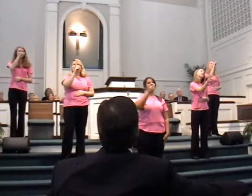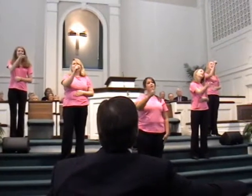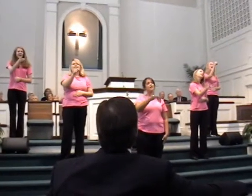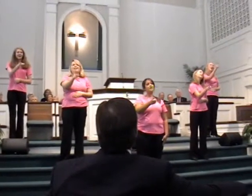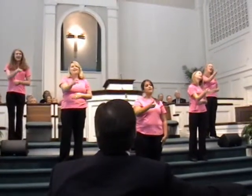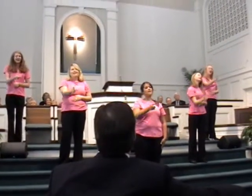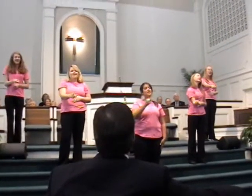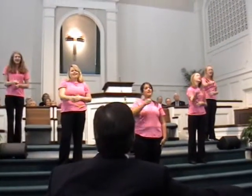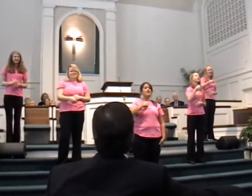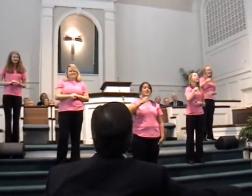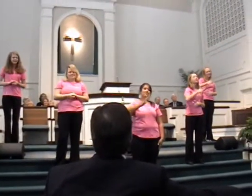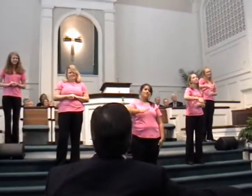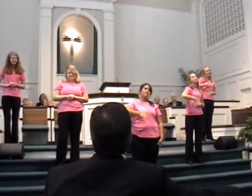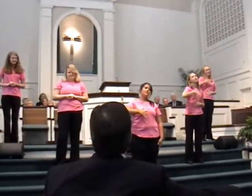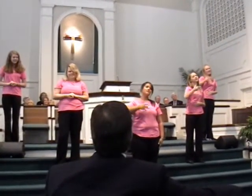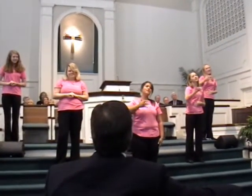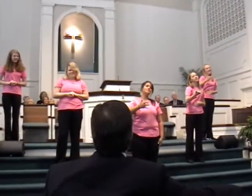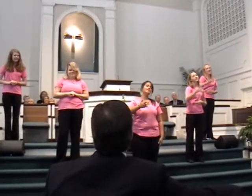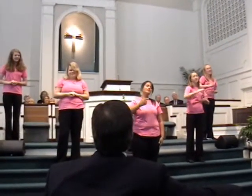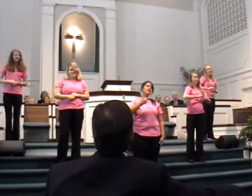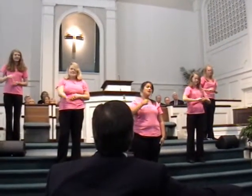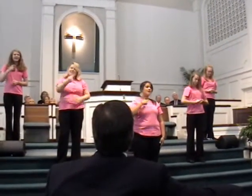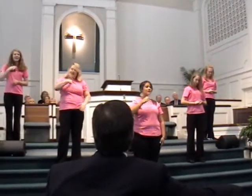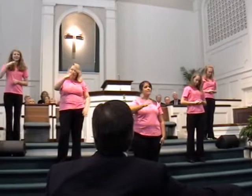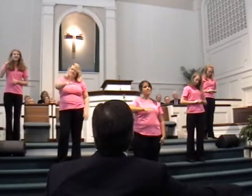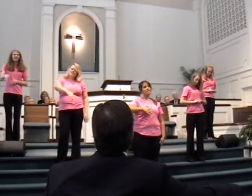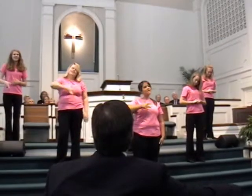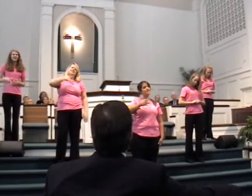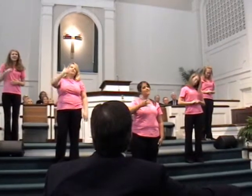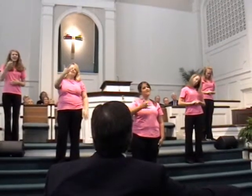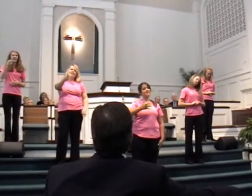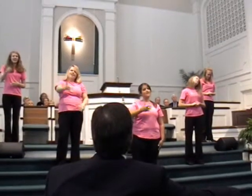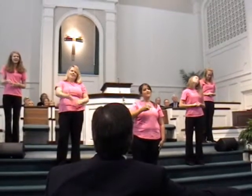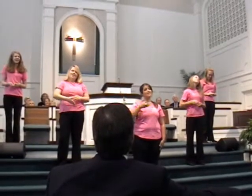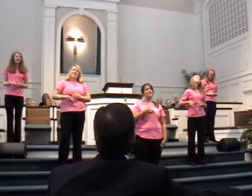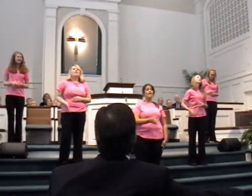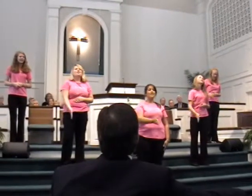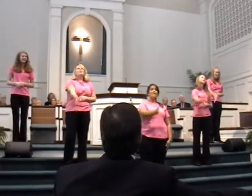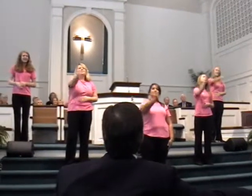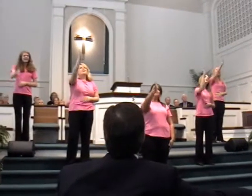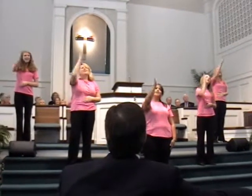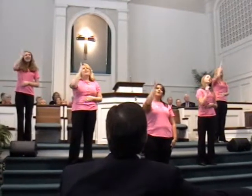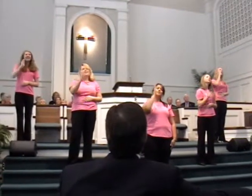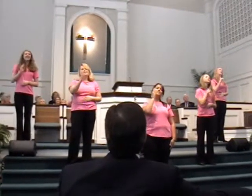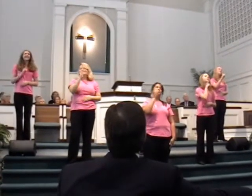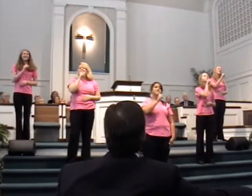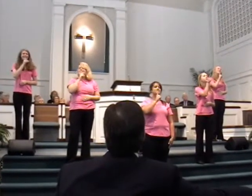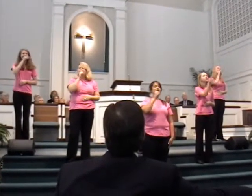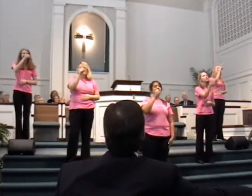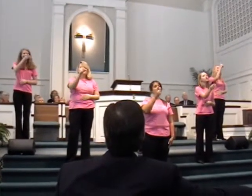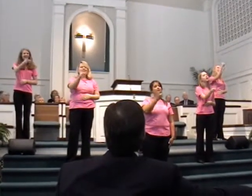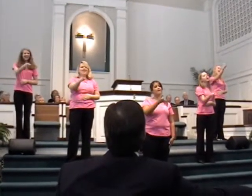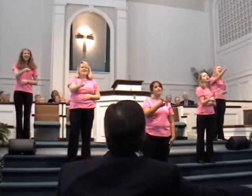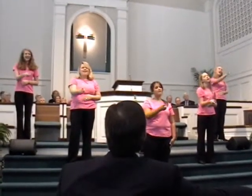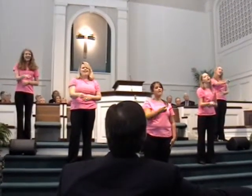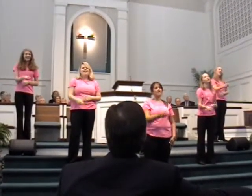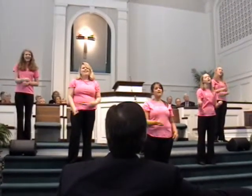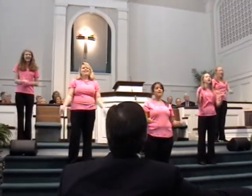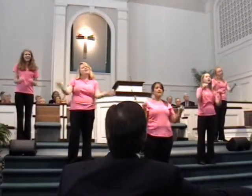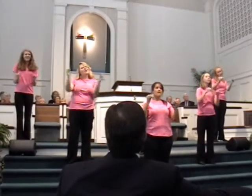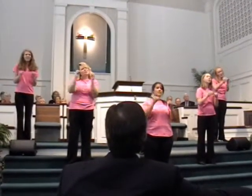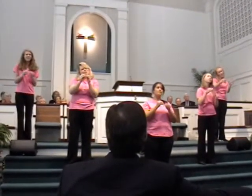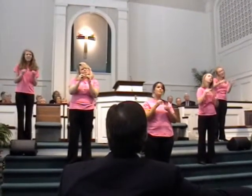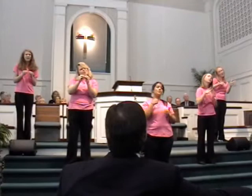a God I can feel it, I can feel it There is a God,